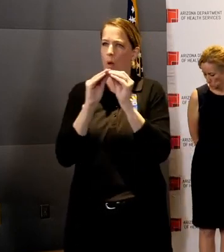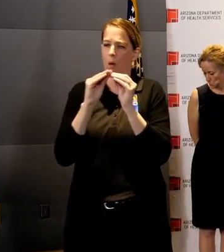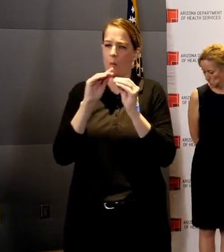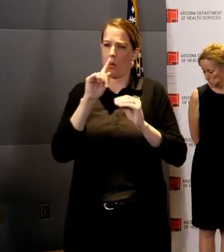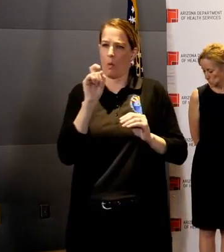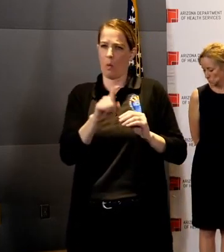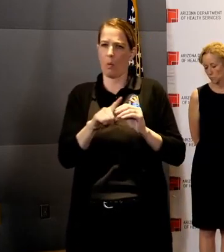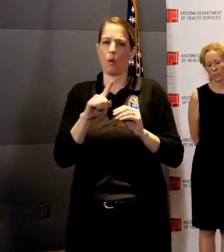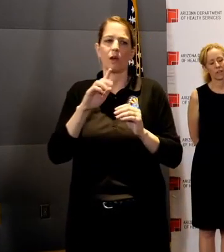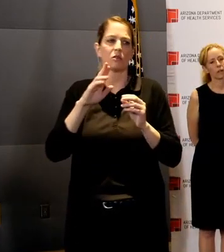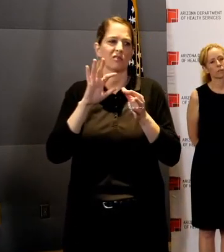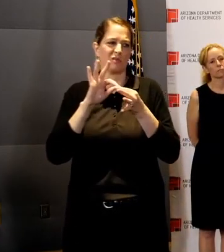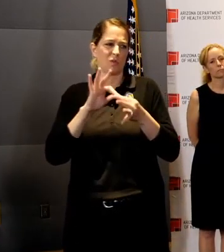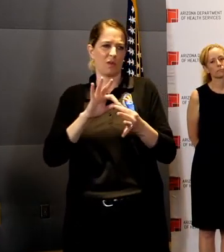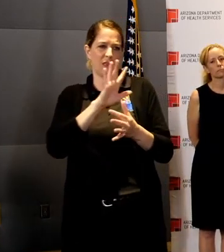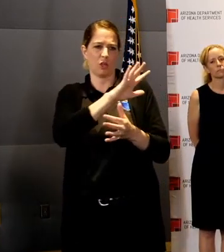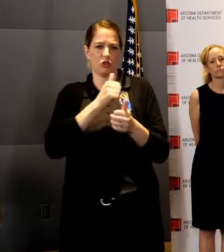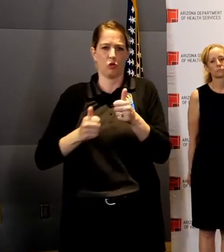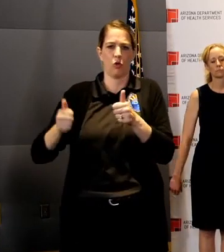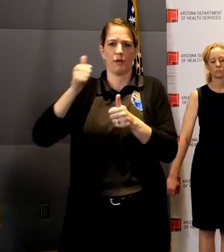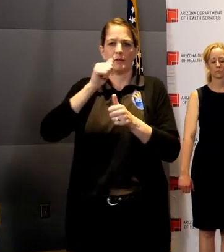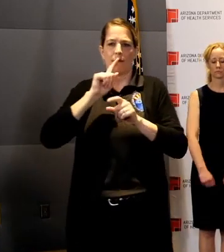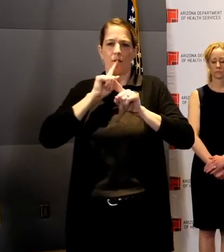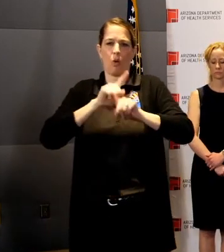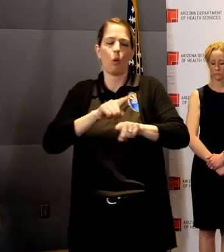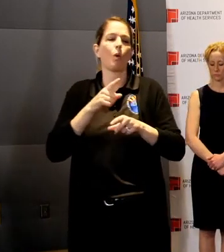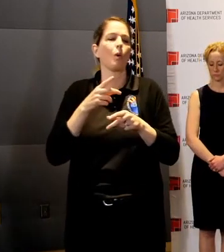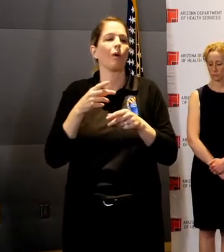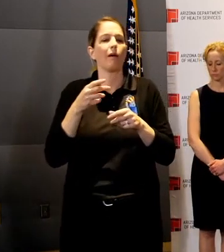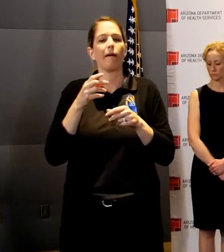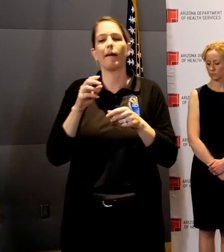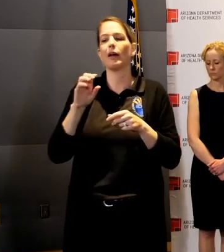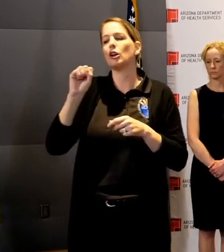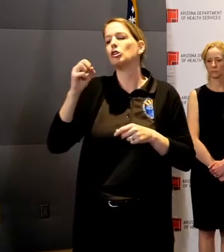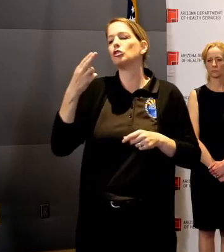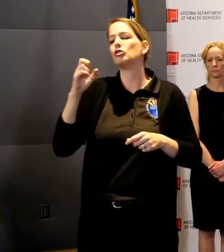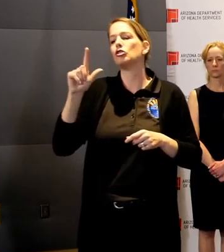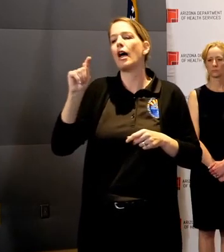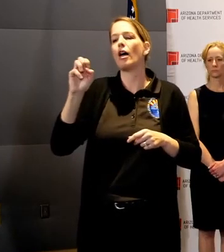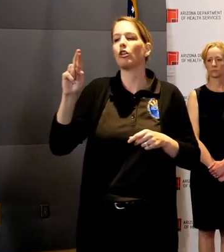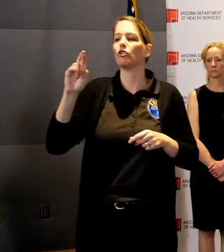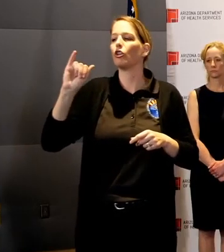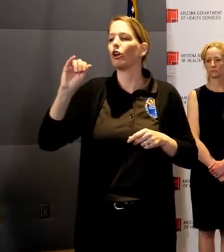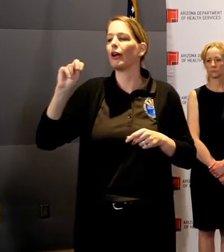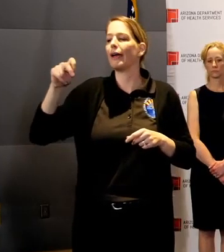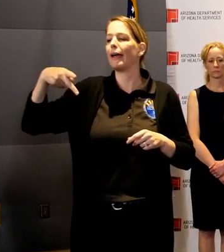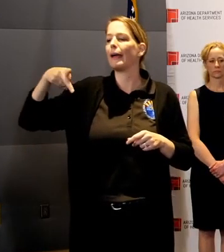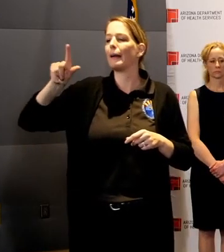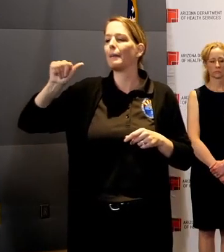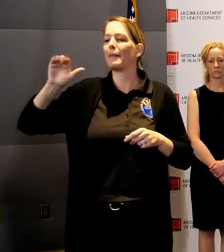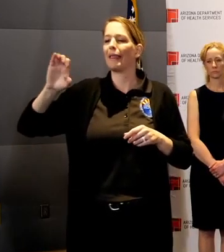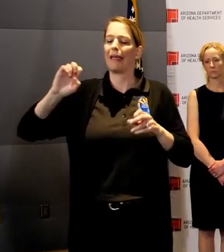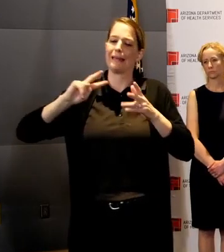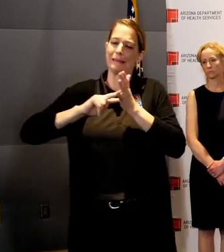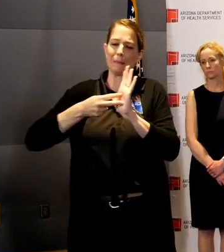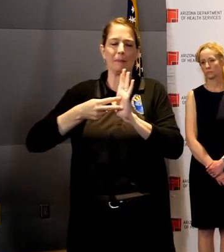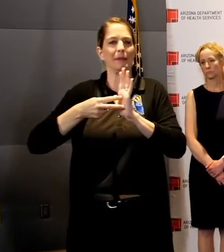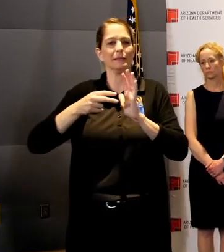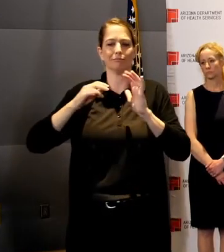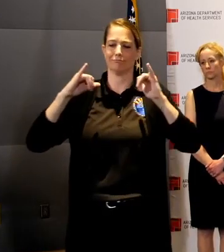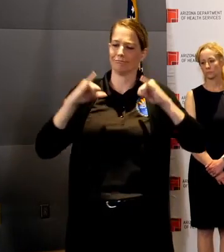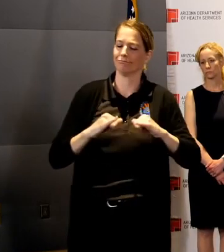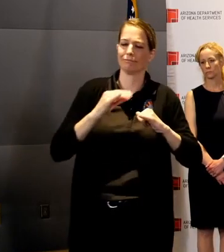know, talking about potential shelter in place. Should we call it an administrative step? What metric are you looking at to determine